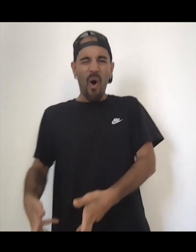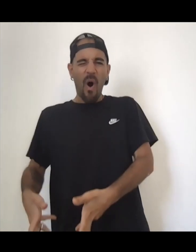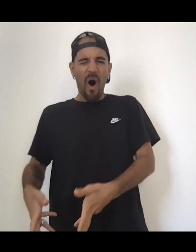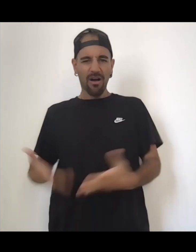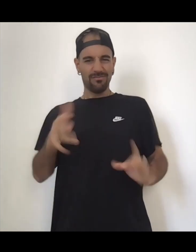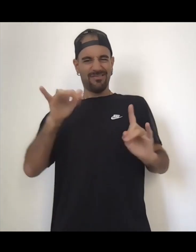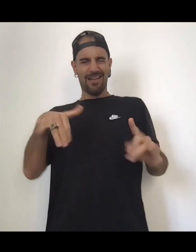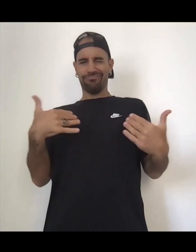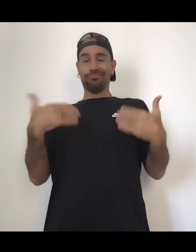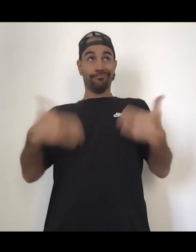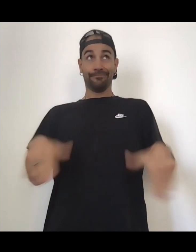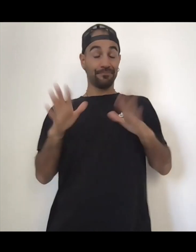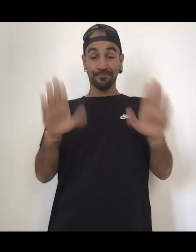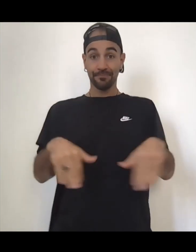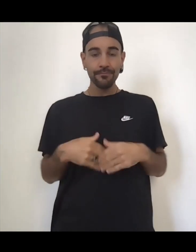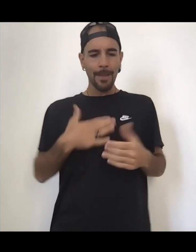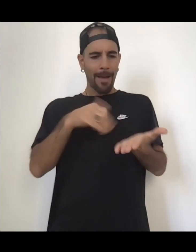sip of my decaf coffee.